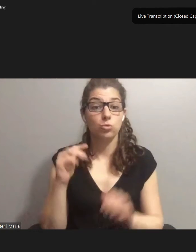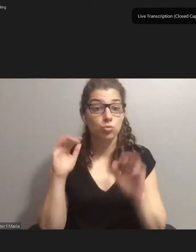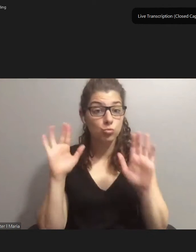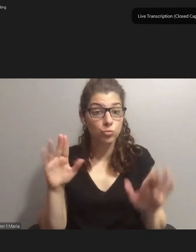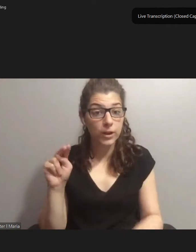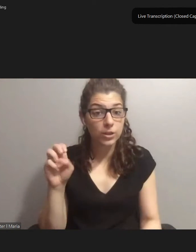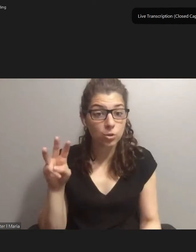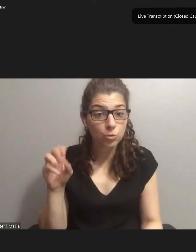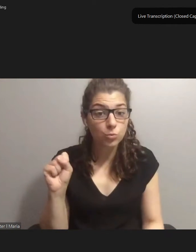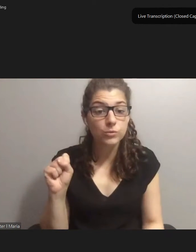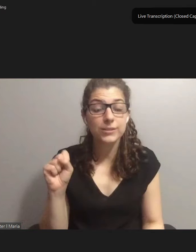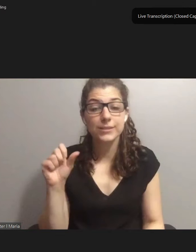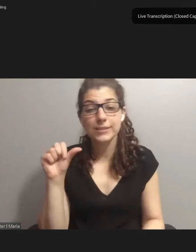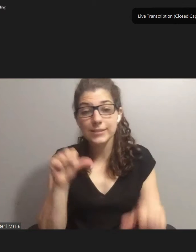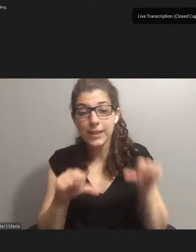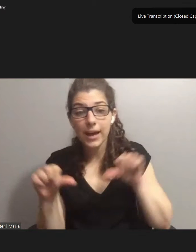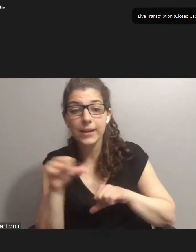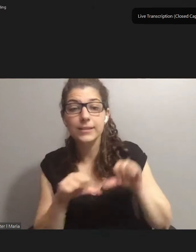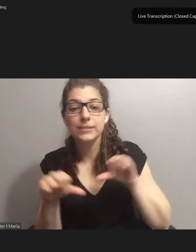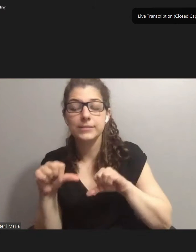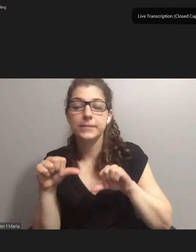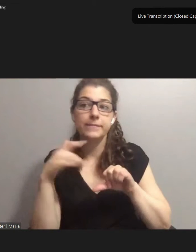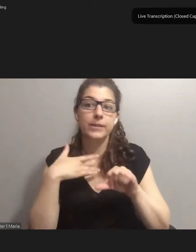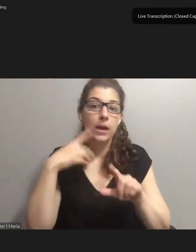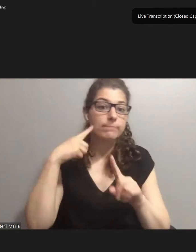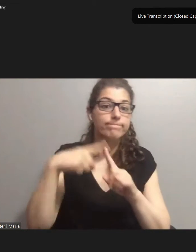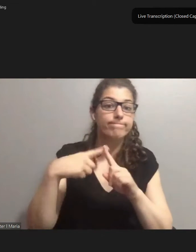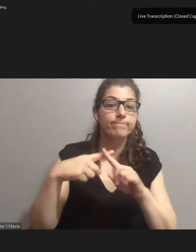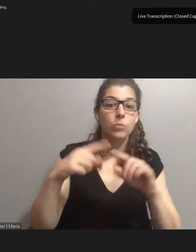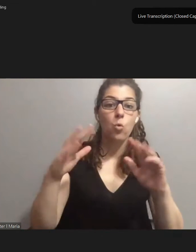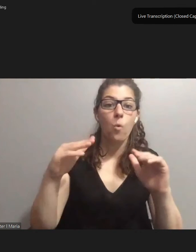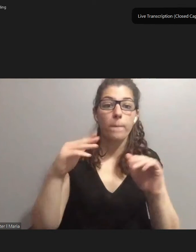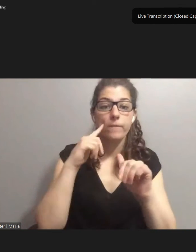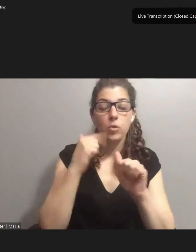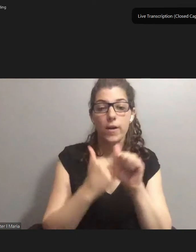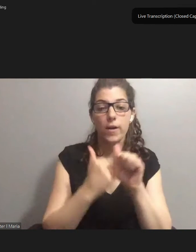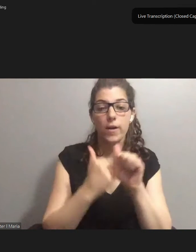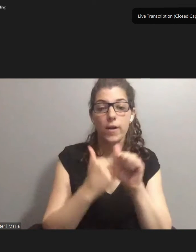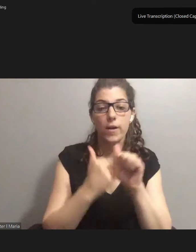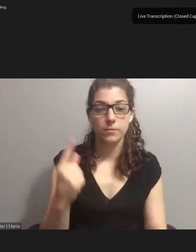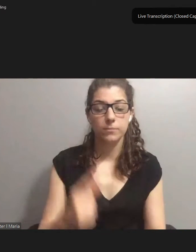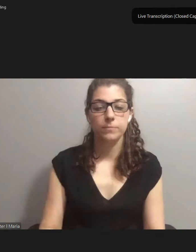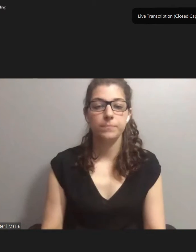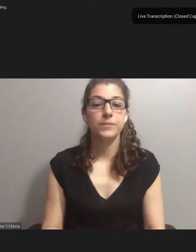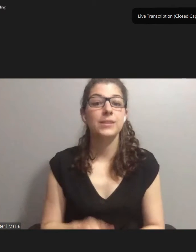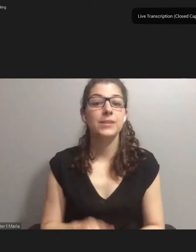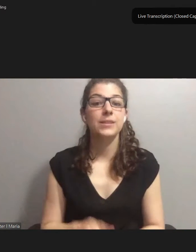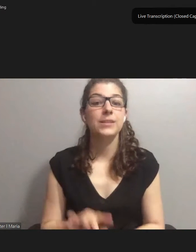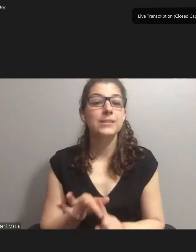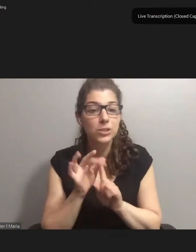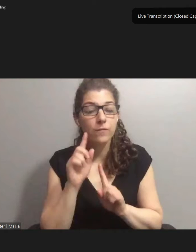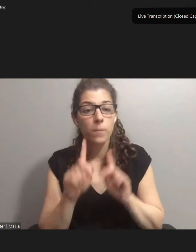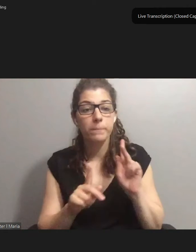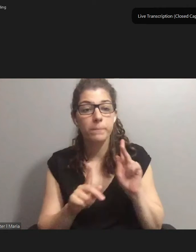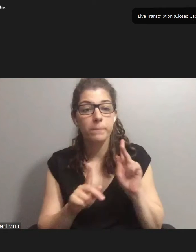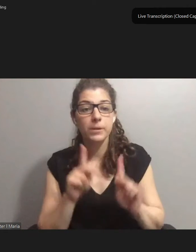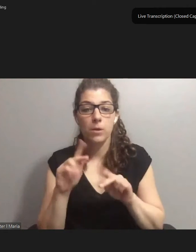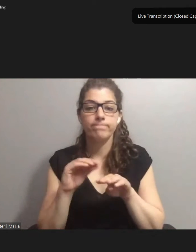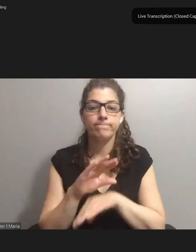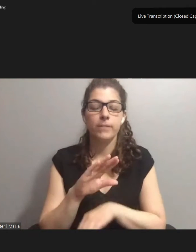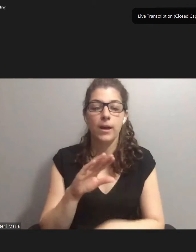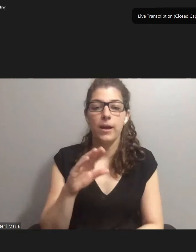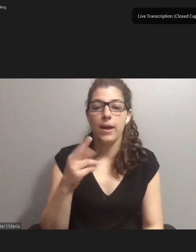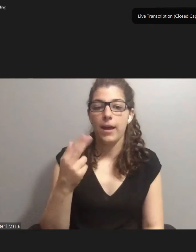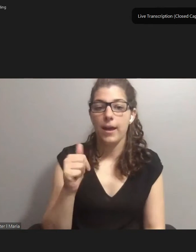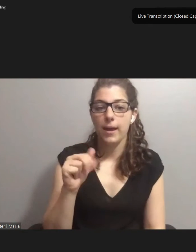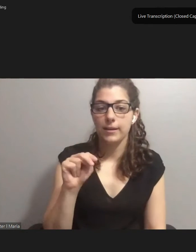in science, which brings hope for better days for everyone, especially for people affected by Hansen's